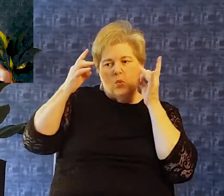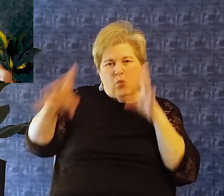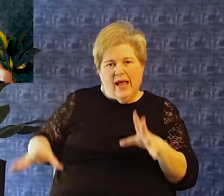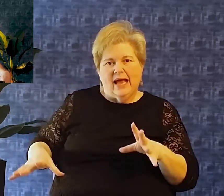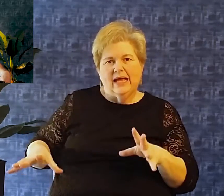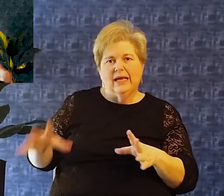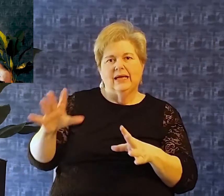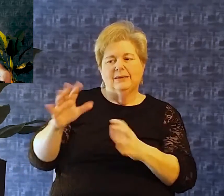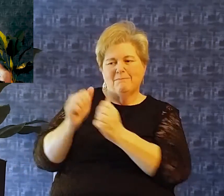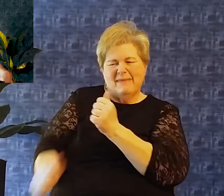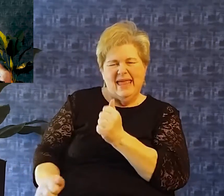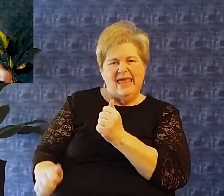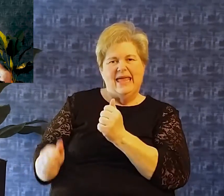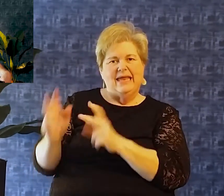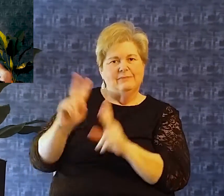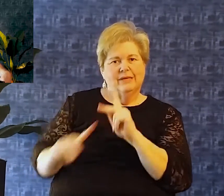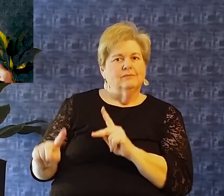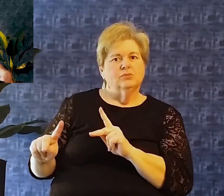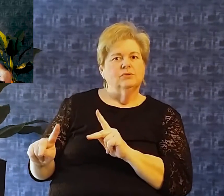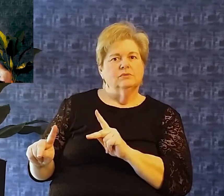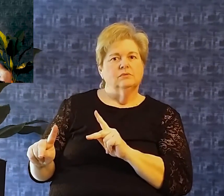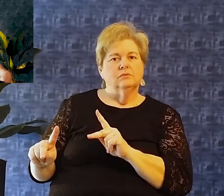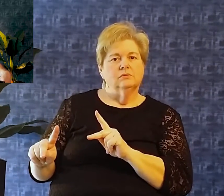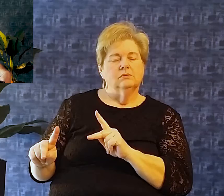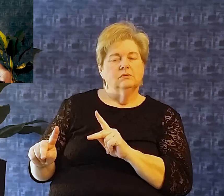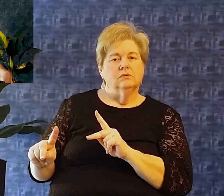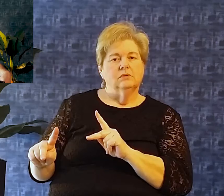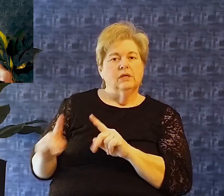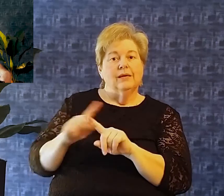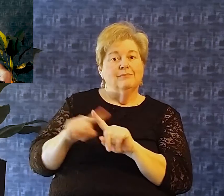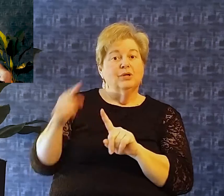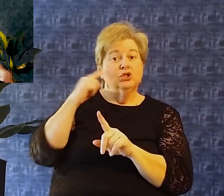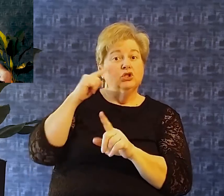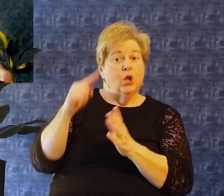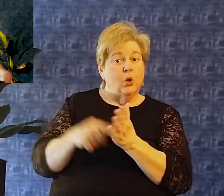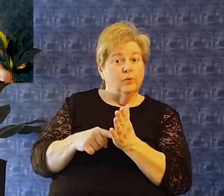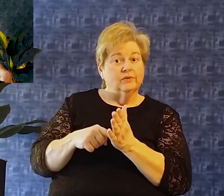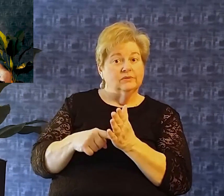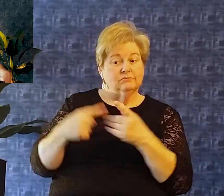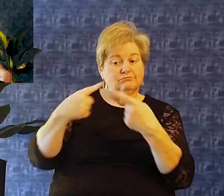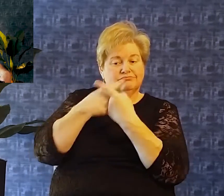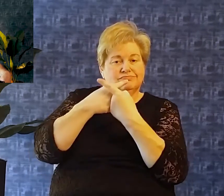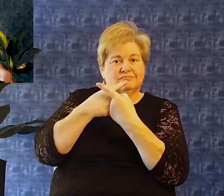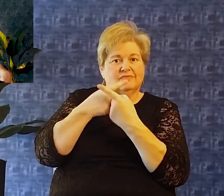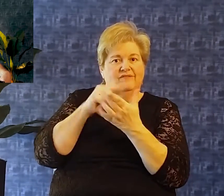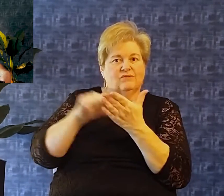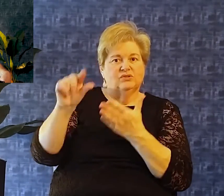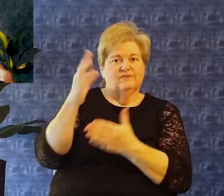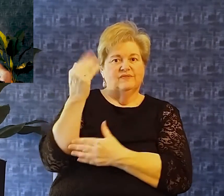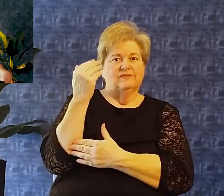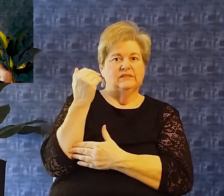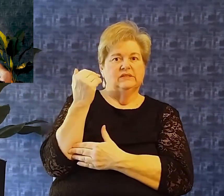of insolent and ruthless men But notice the contrast in verse 15